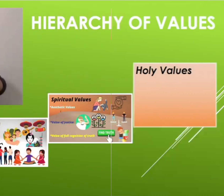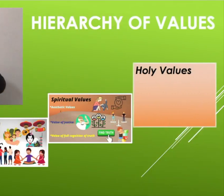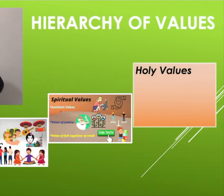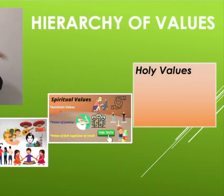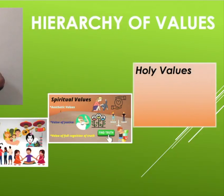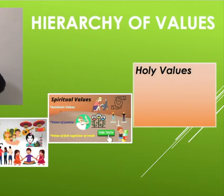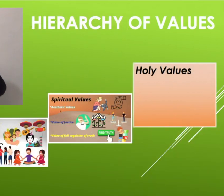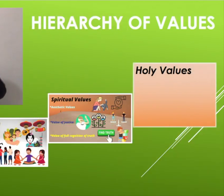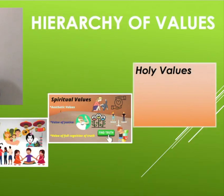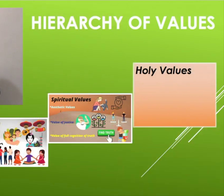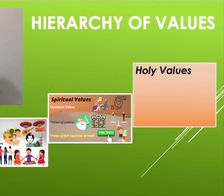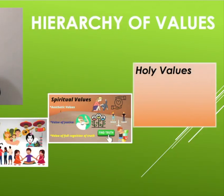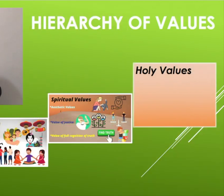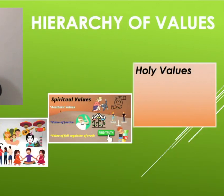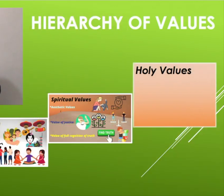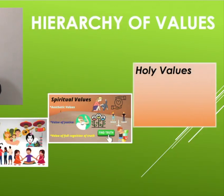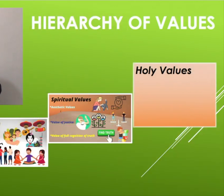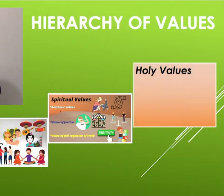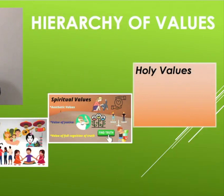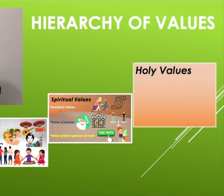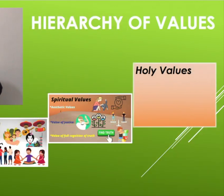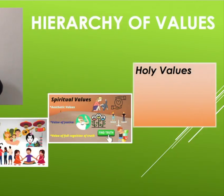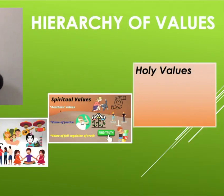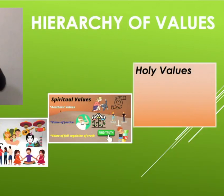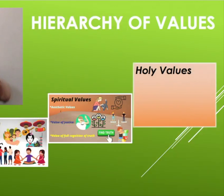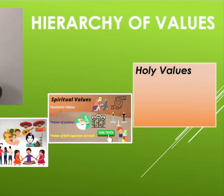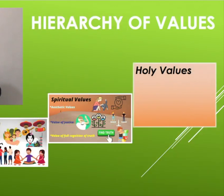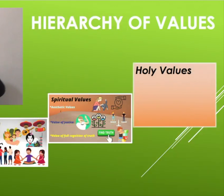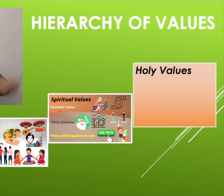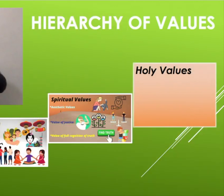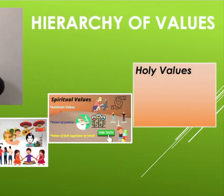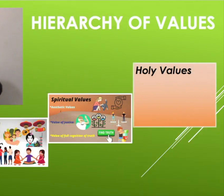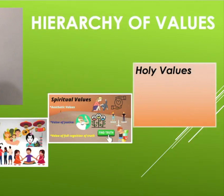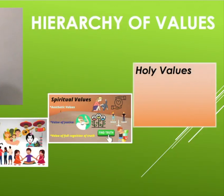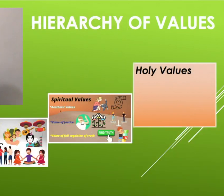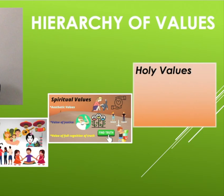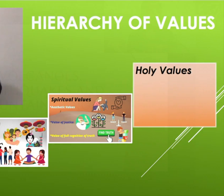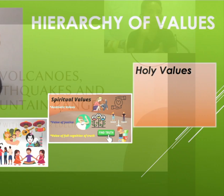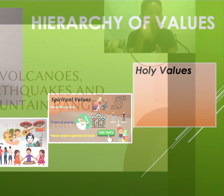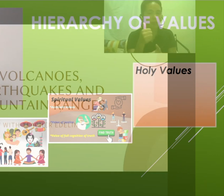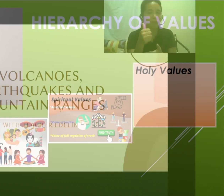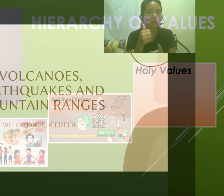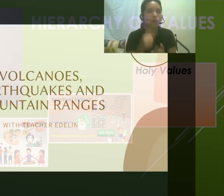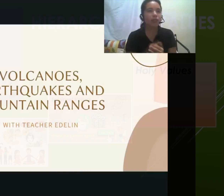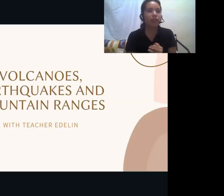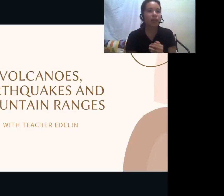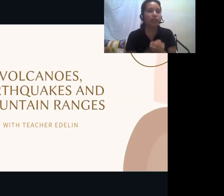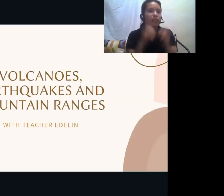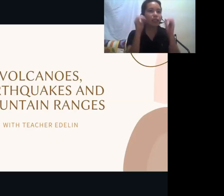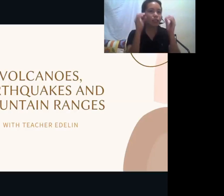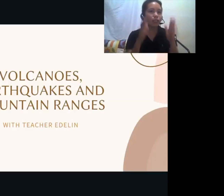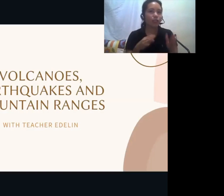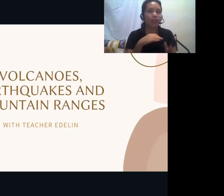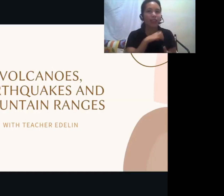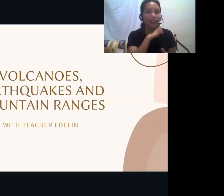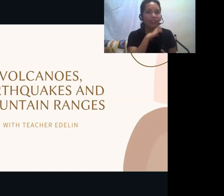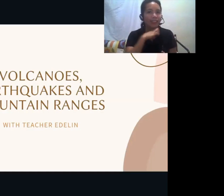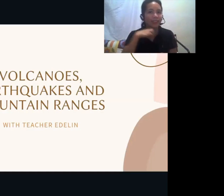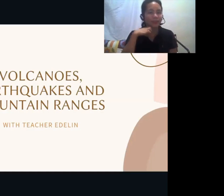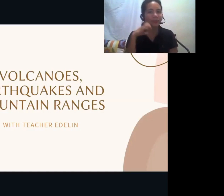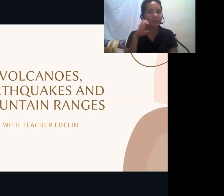The fourth and the last hierarchy of Values is called Holy Values. I am Teacher